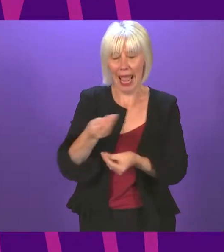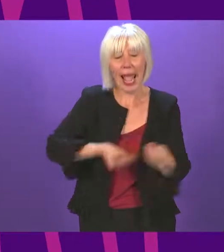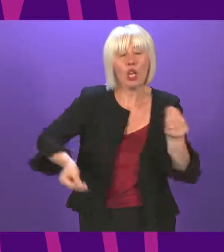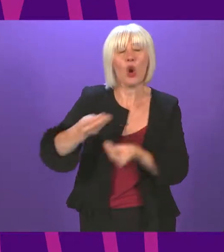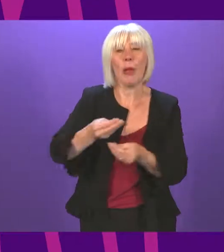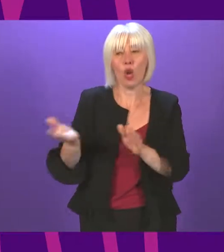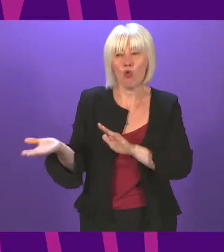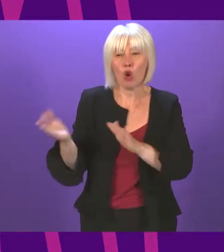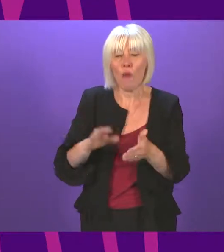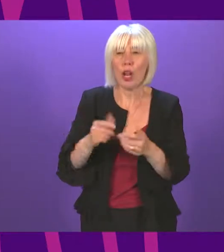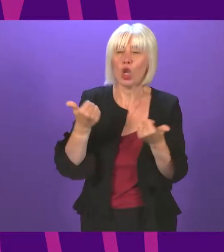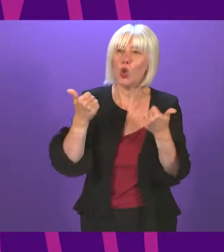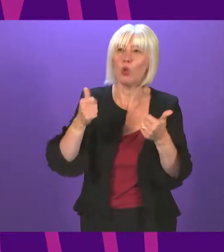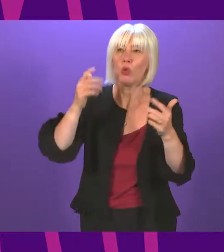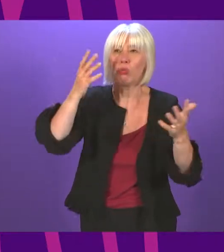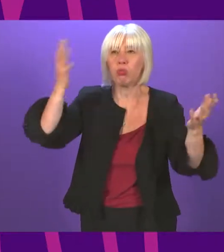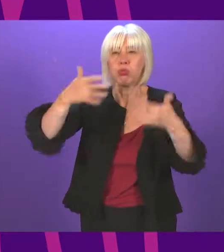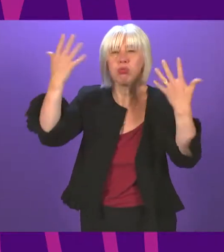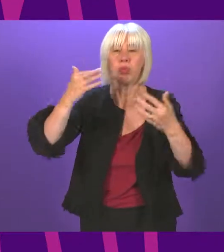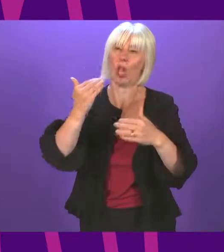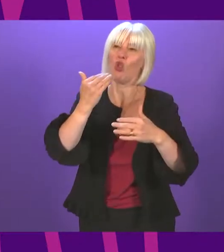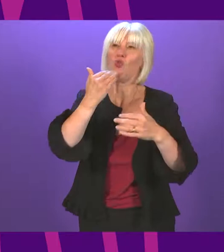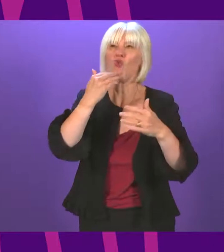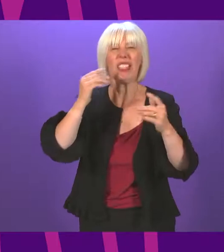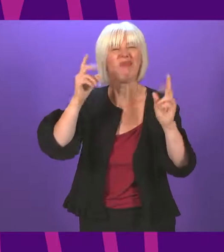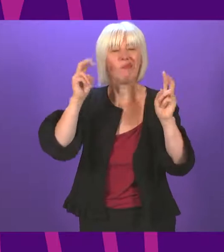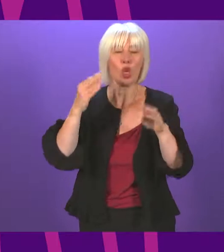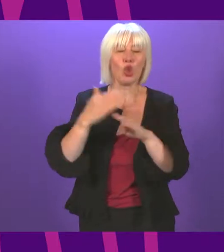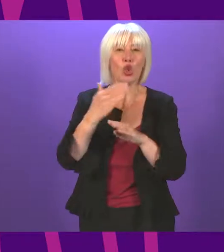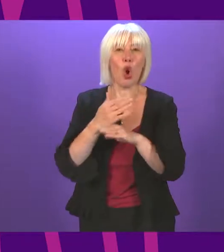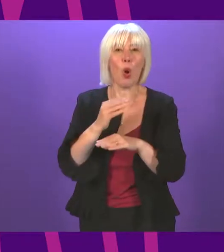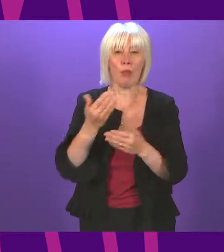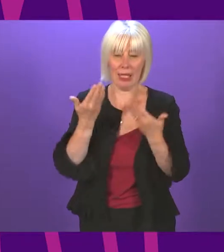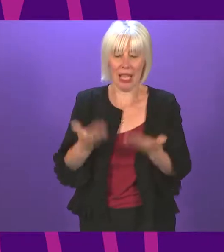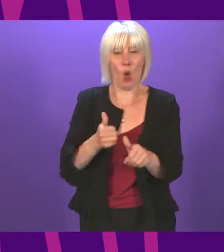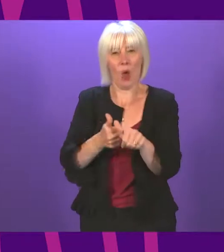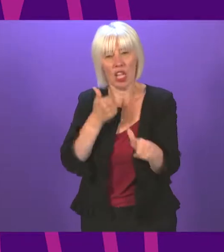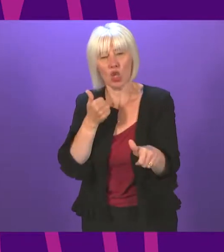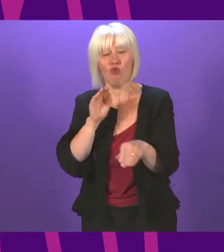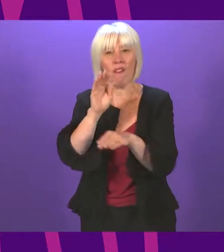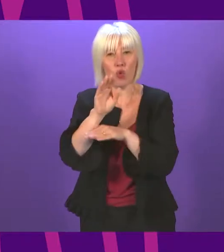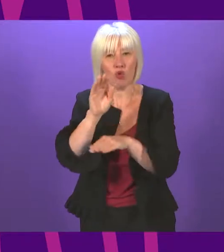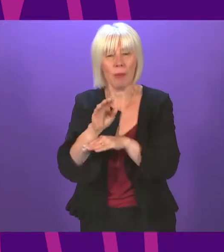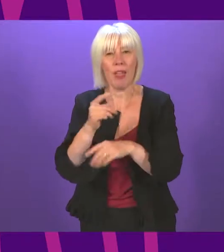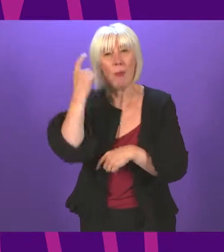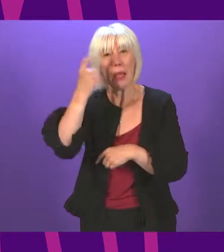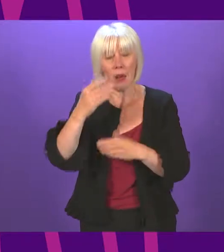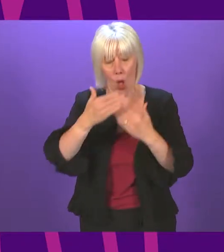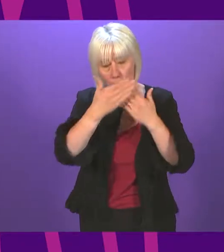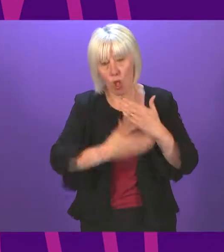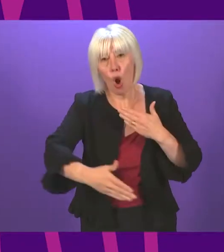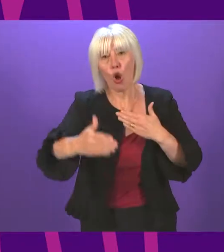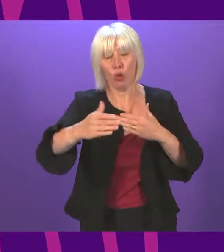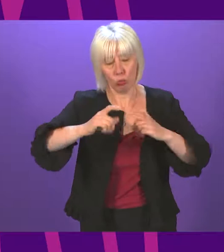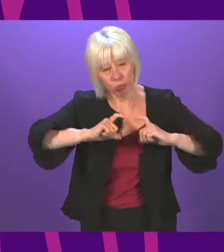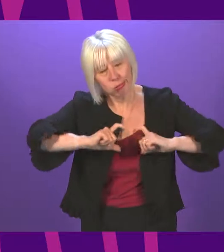new, good, green jobs, businesses and industries in the future. If we are to secure that long-term sustainable future for our economy and our